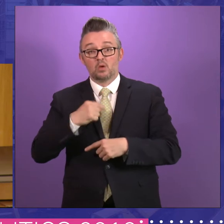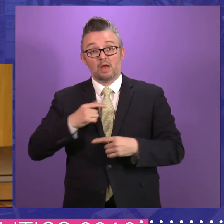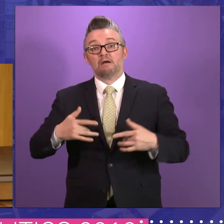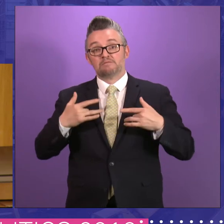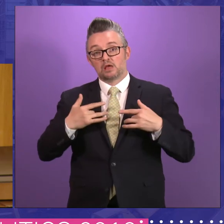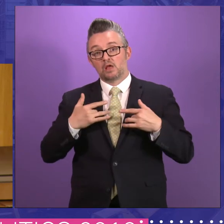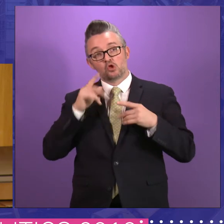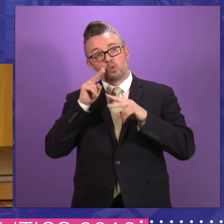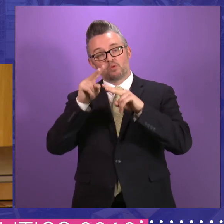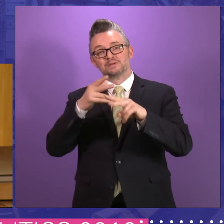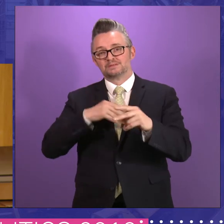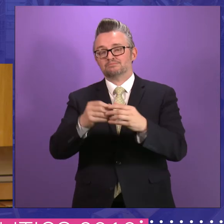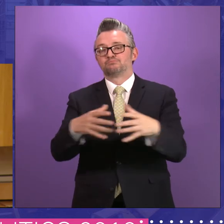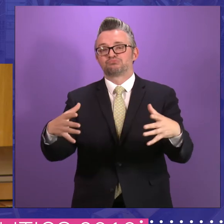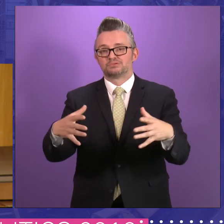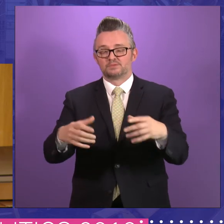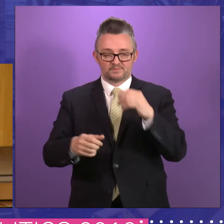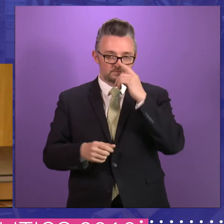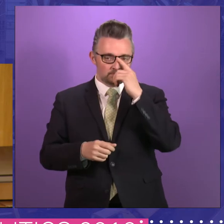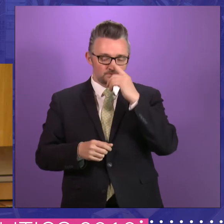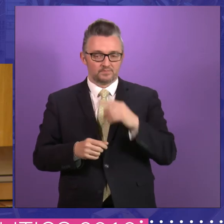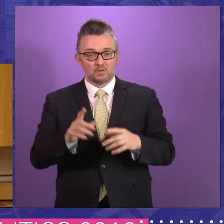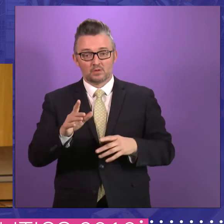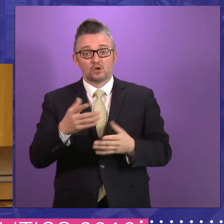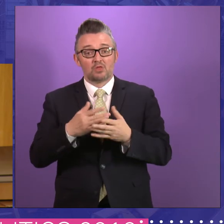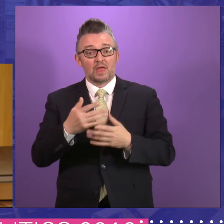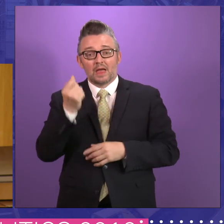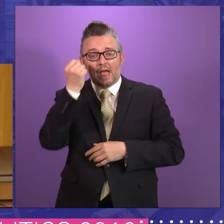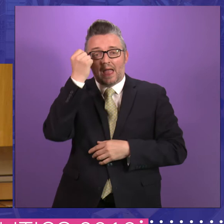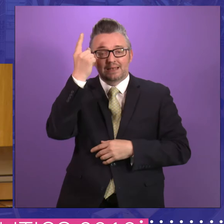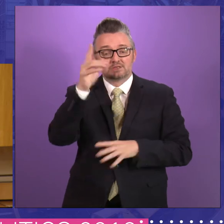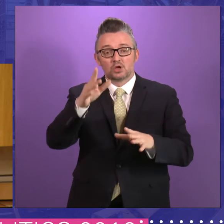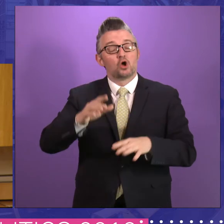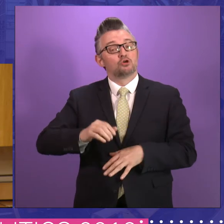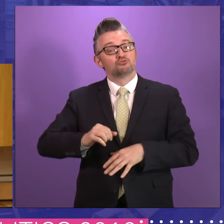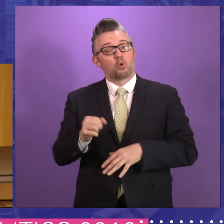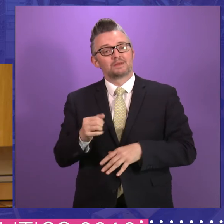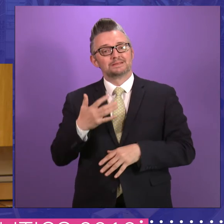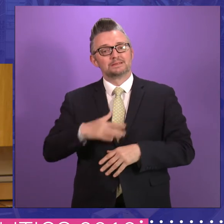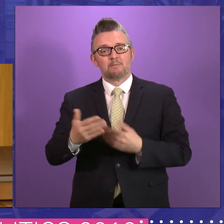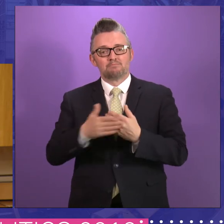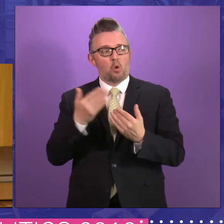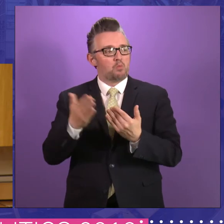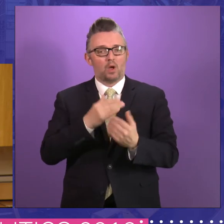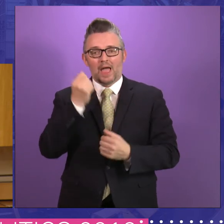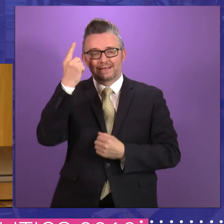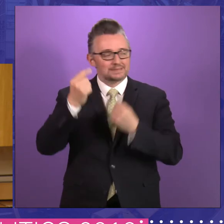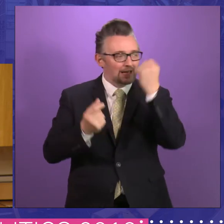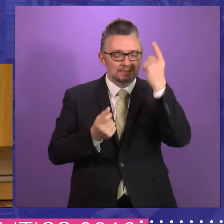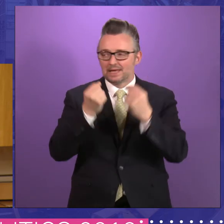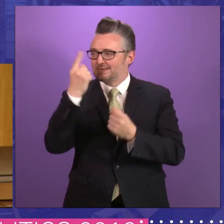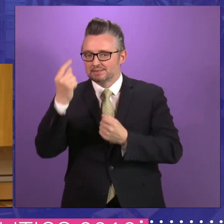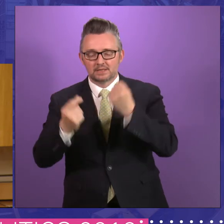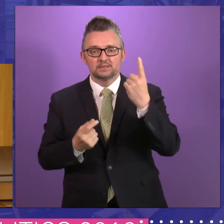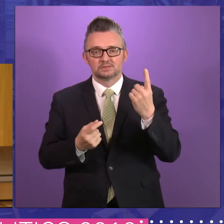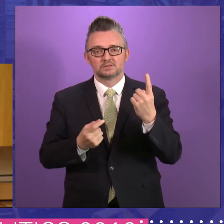ambitious in the way we look at these things. And the other point about it is that only ideas. You know, Scotland needs ideas, ideas, ideas. But at the end